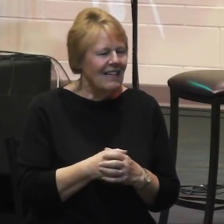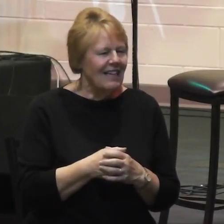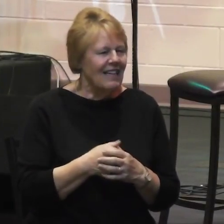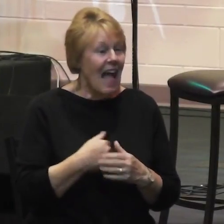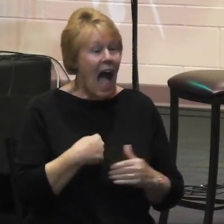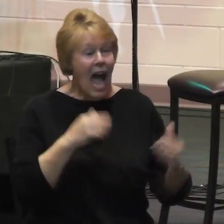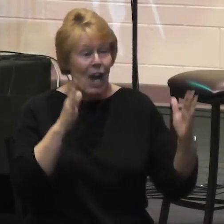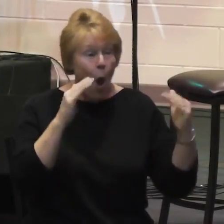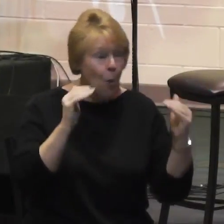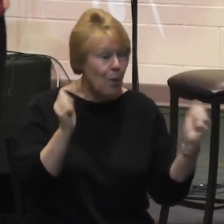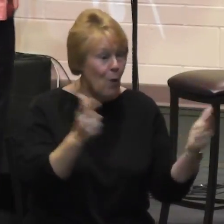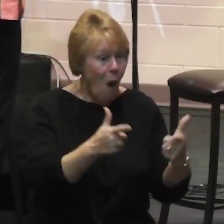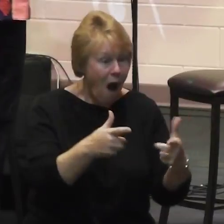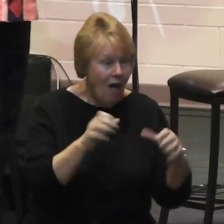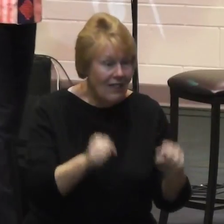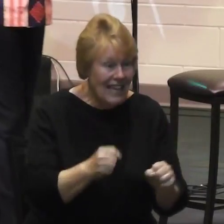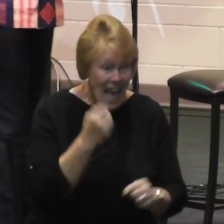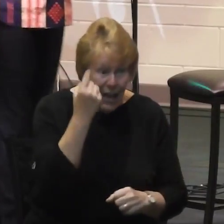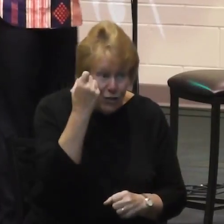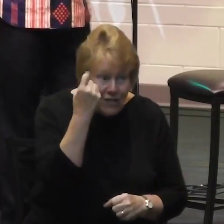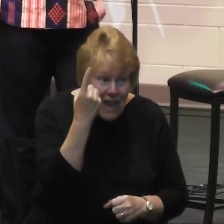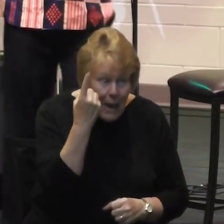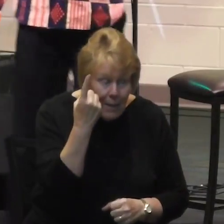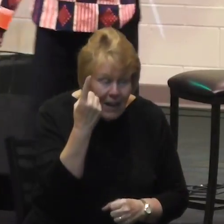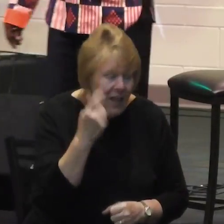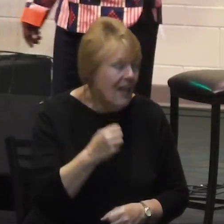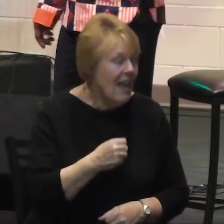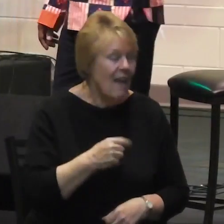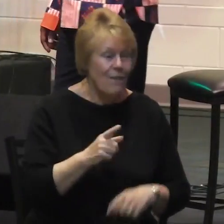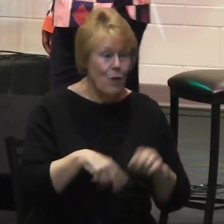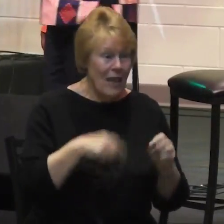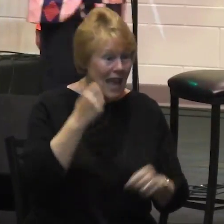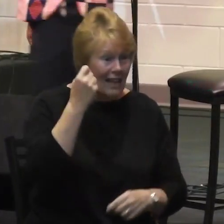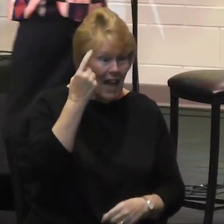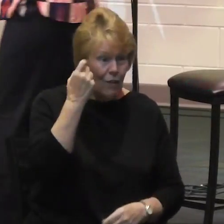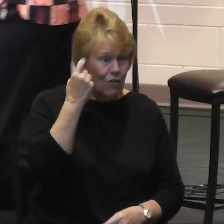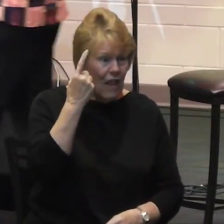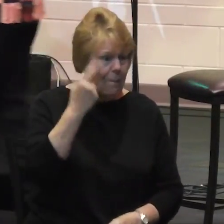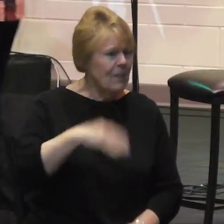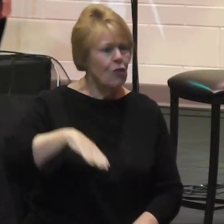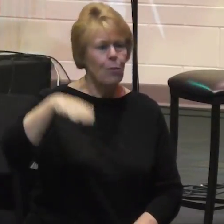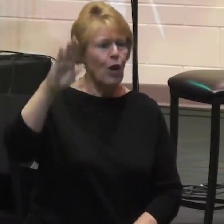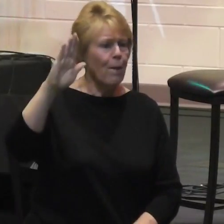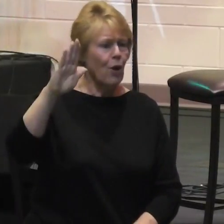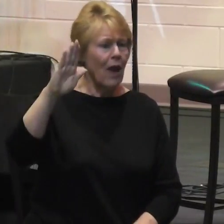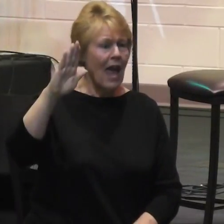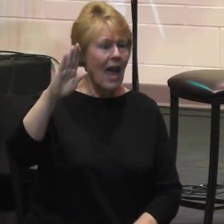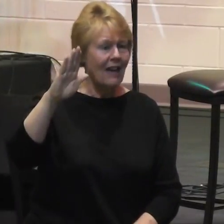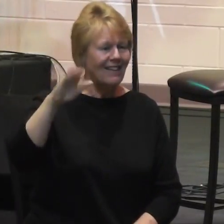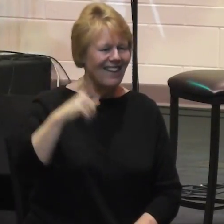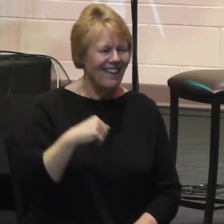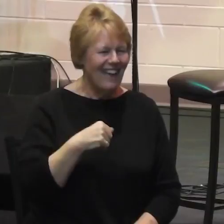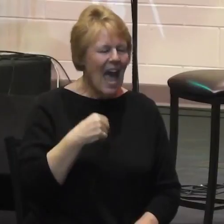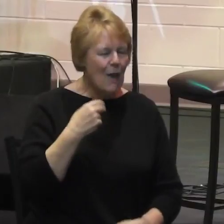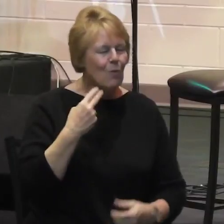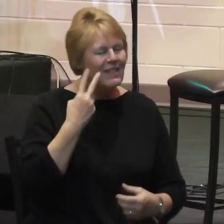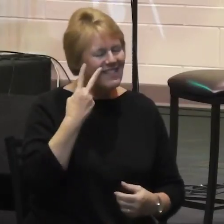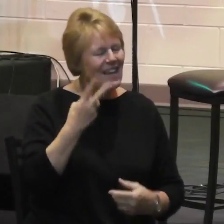am understandable, and if there's anyone who doesn't understand me, just put up your hand, and we'll see how to help you.